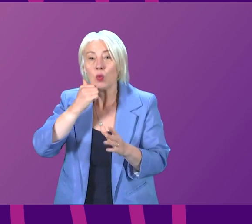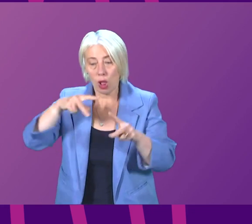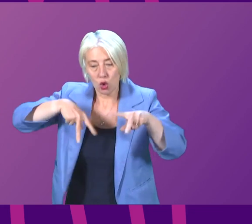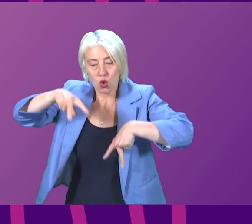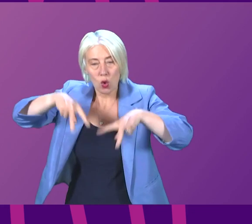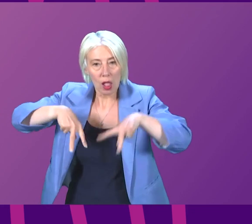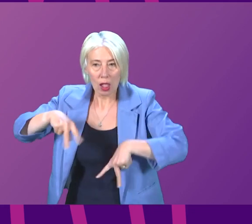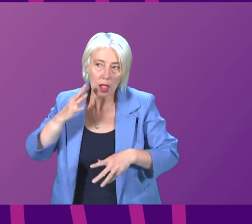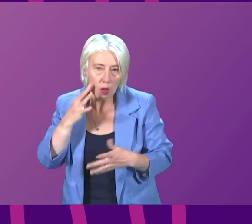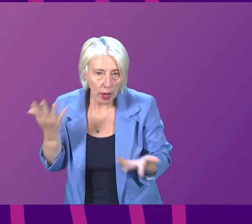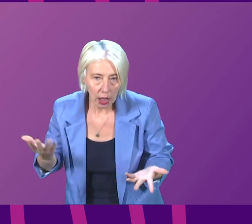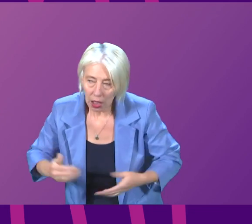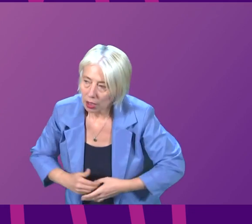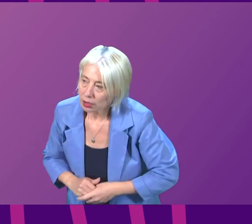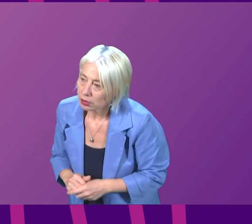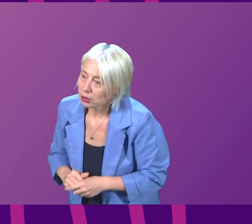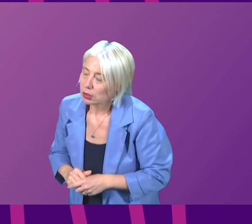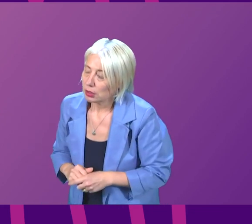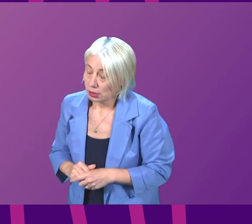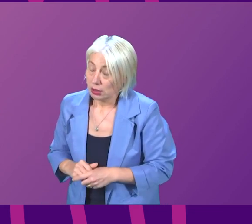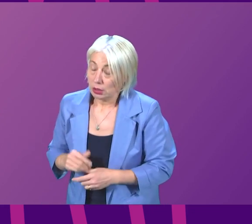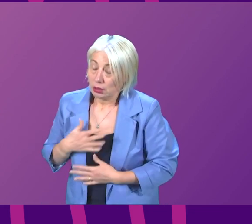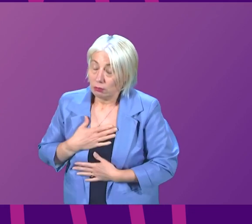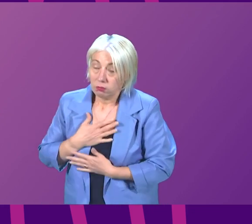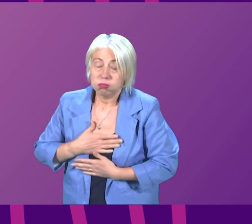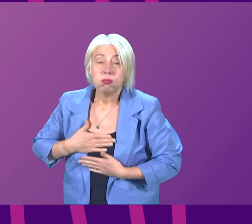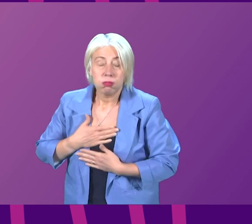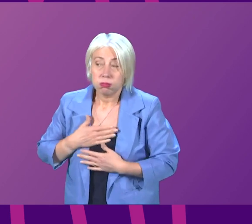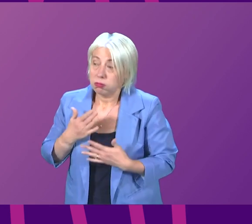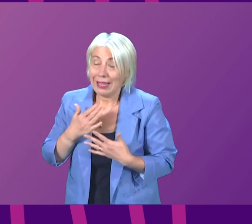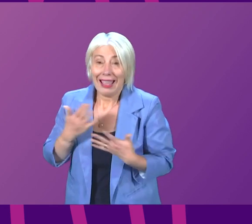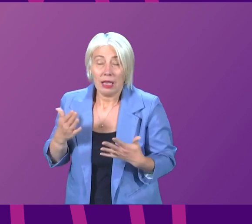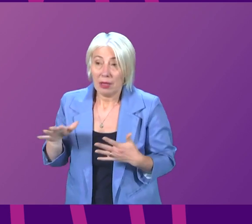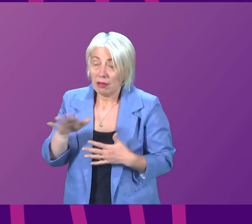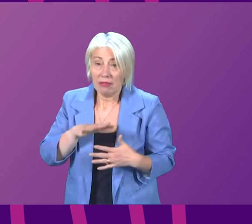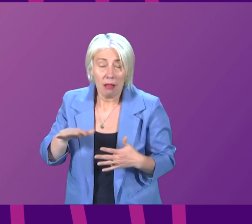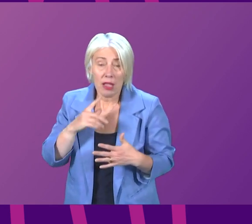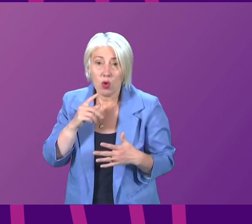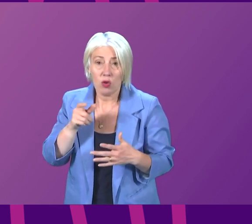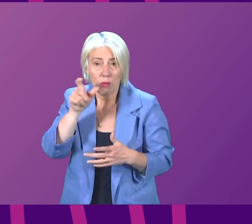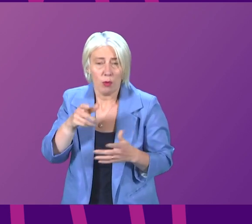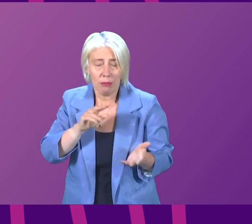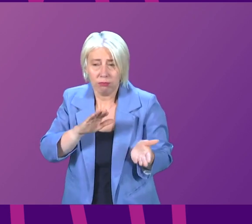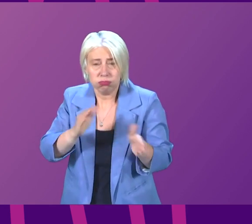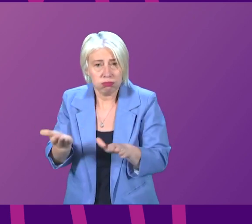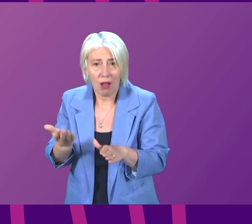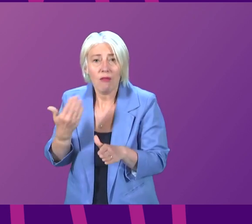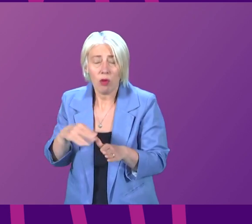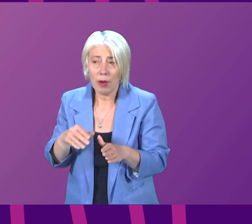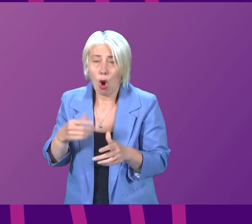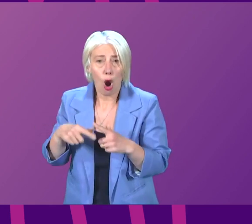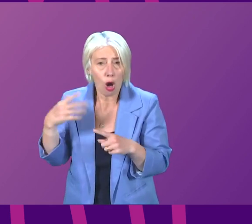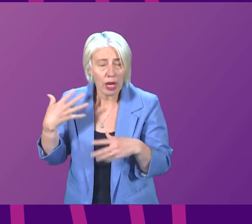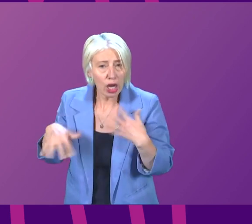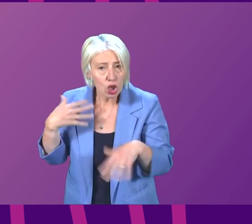Minister Can I firstly express my sympathies to everyone affected by the loss of a loved one and to anyone who has been injured